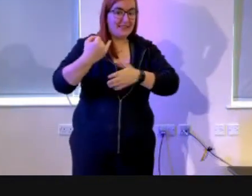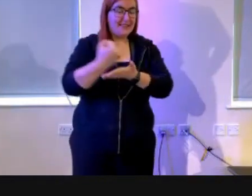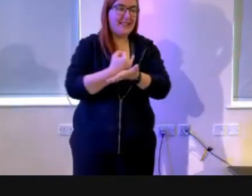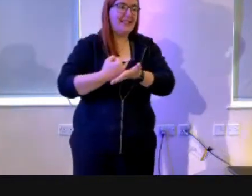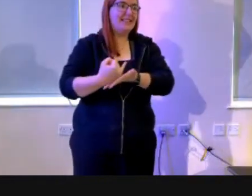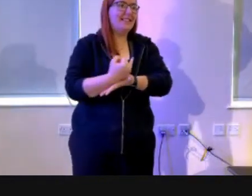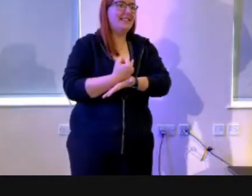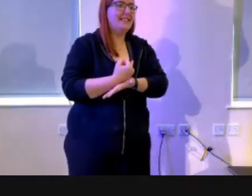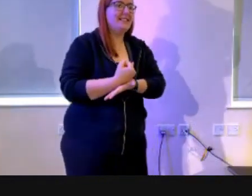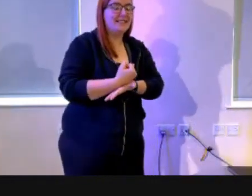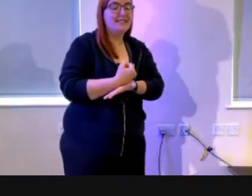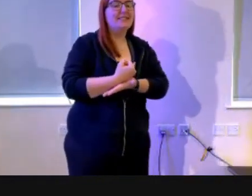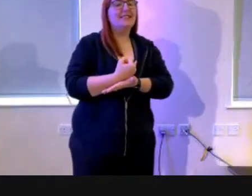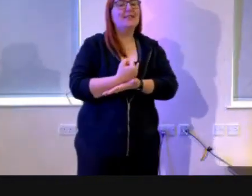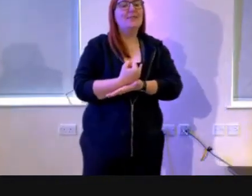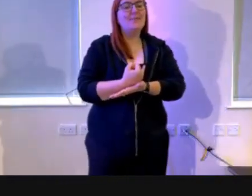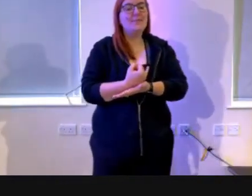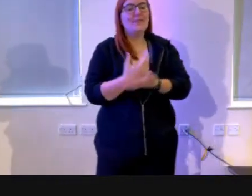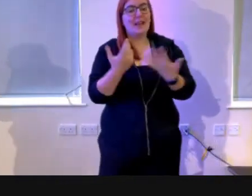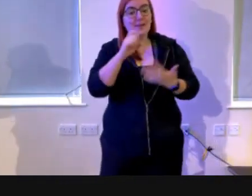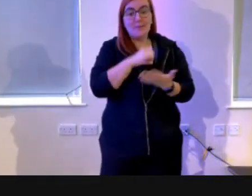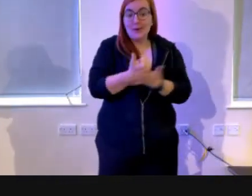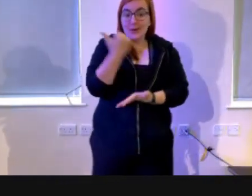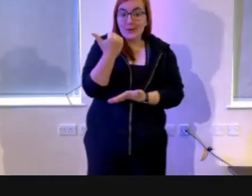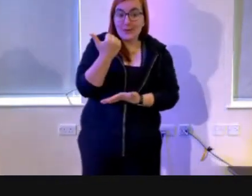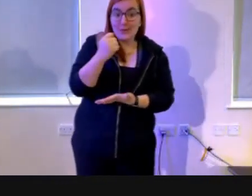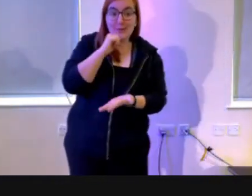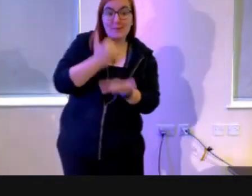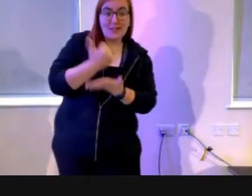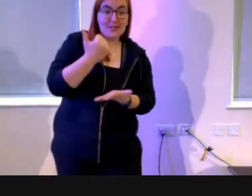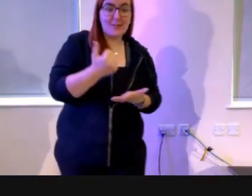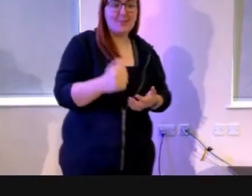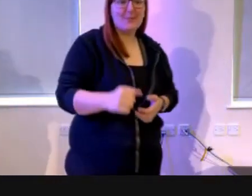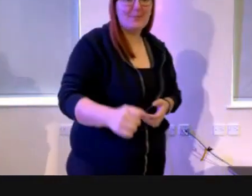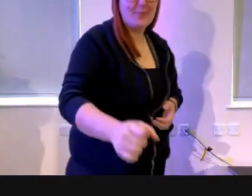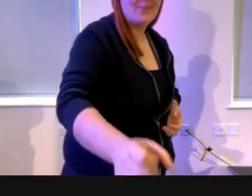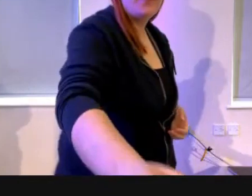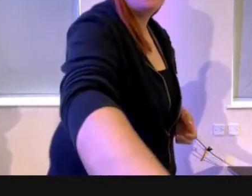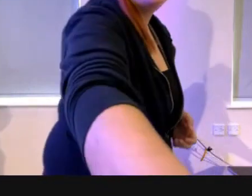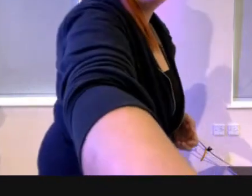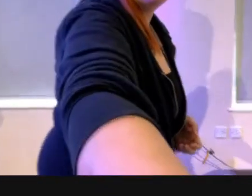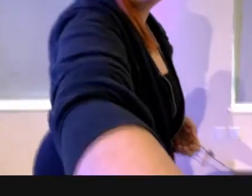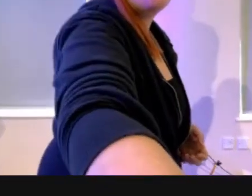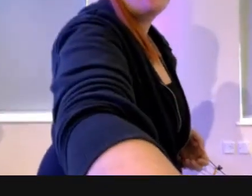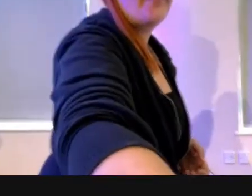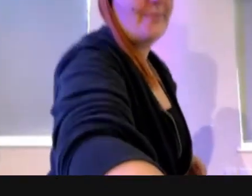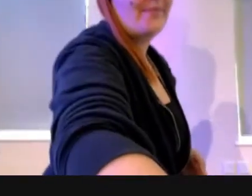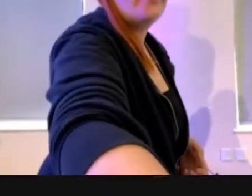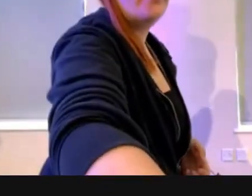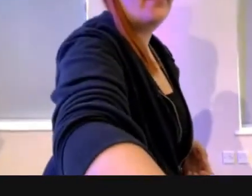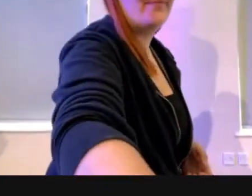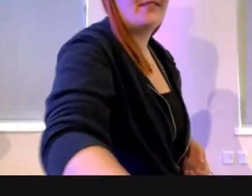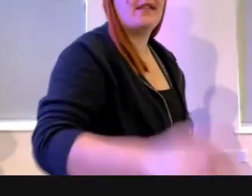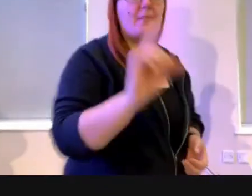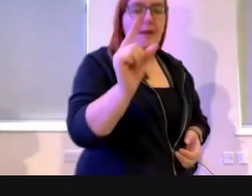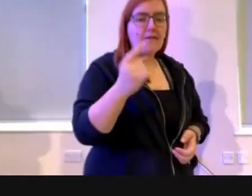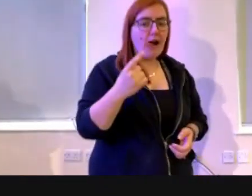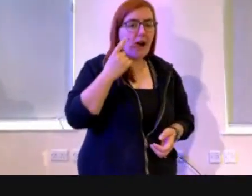yes, it's going to be good. It's going to be good. Now, a little insight, I suppose, into my life.